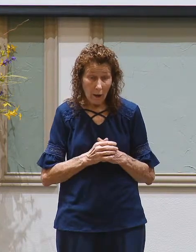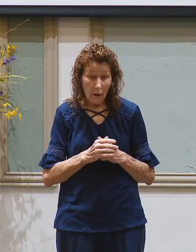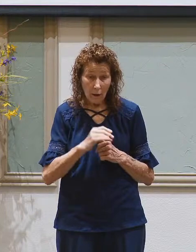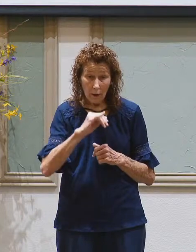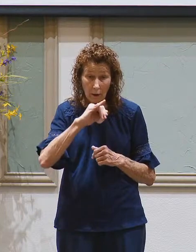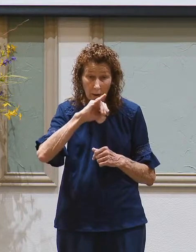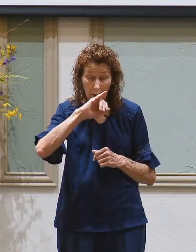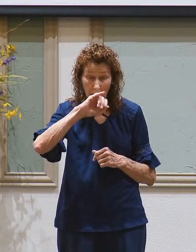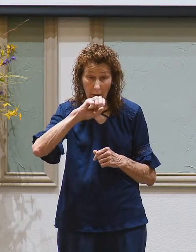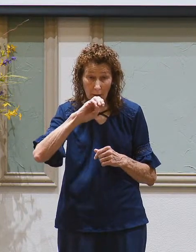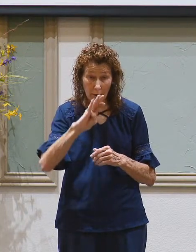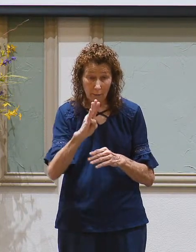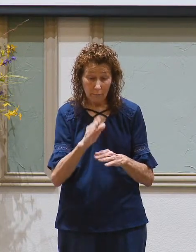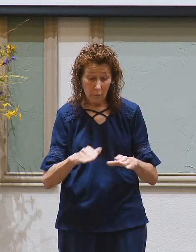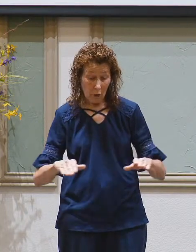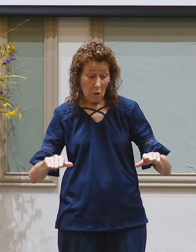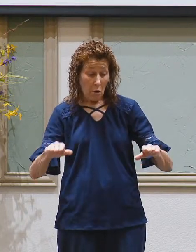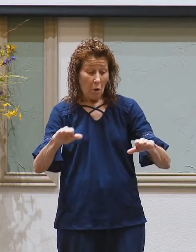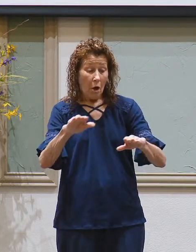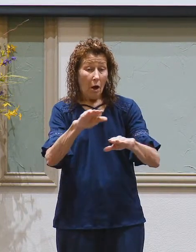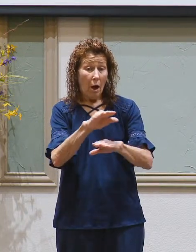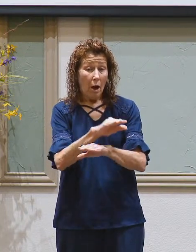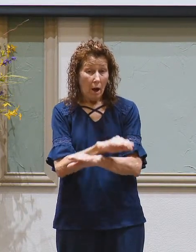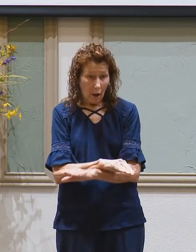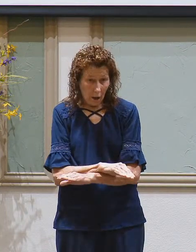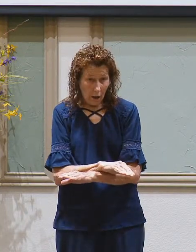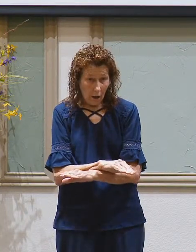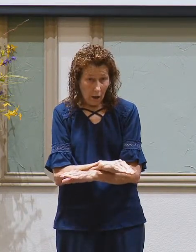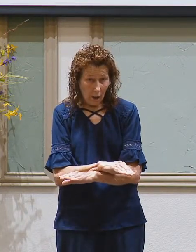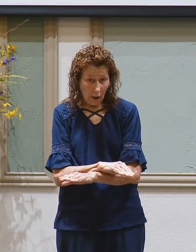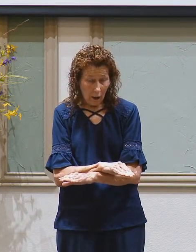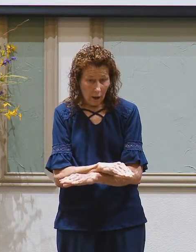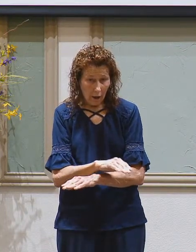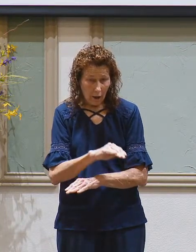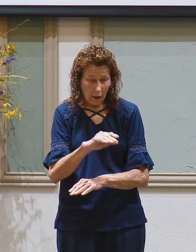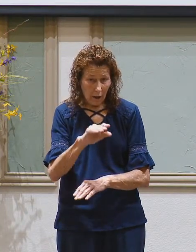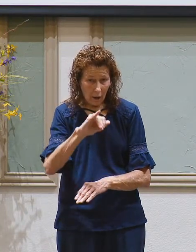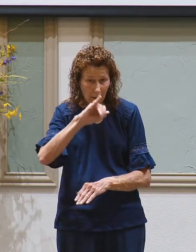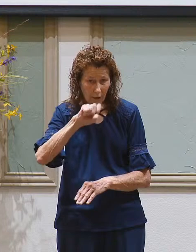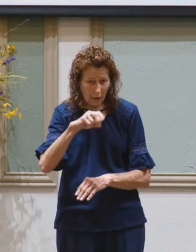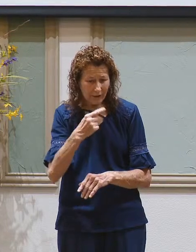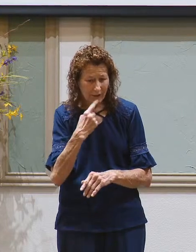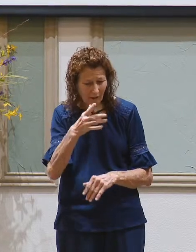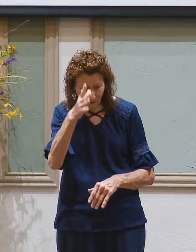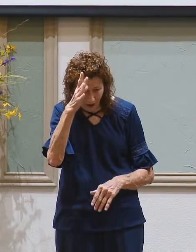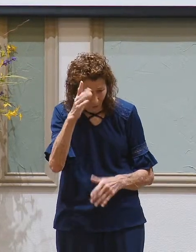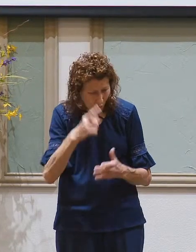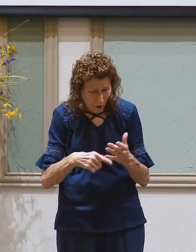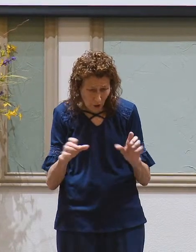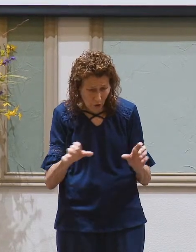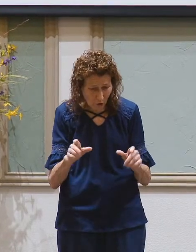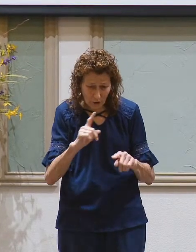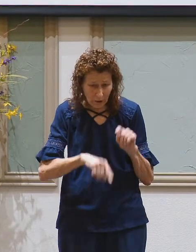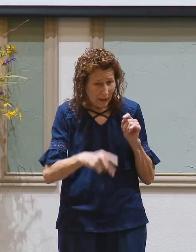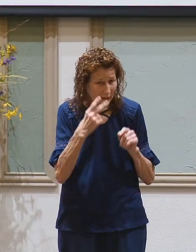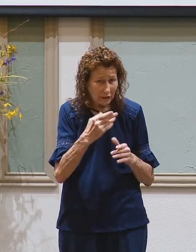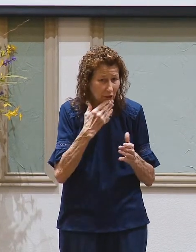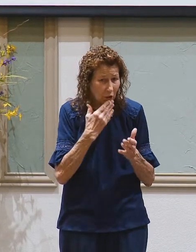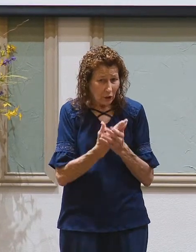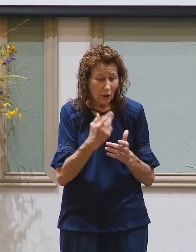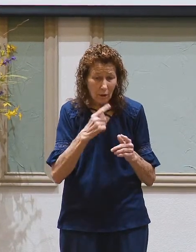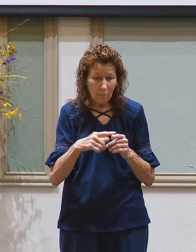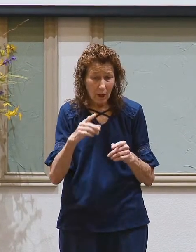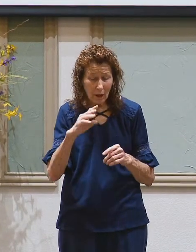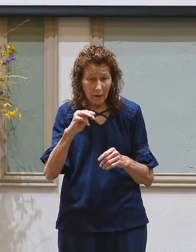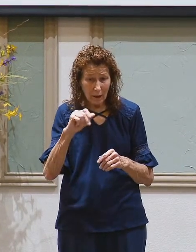Jacob crosses his hands. And Joseph says, Dad, what are you doing? I know you can't see very well, but